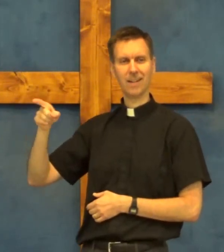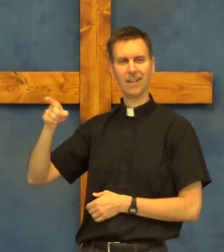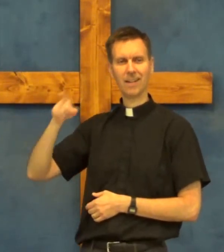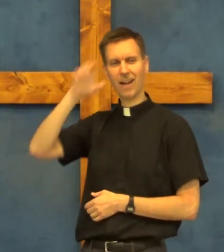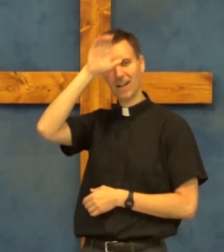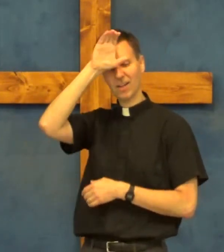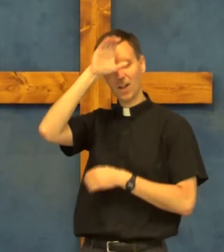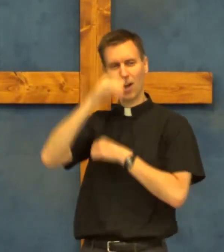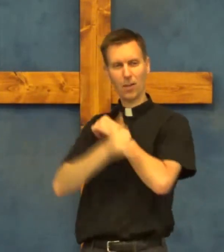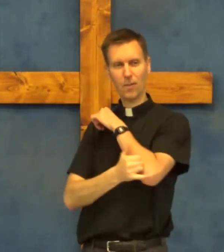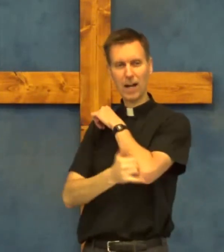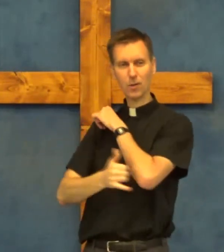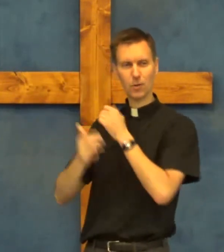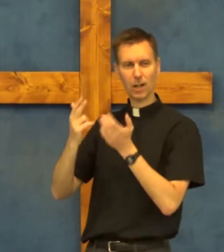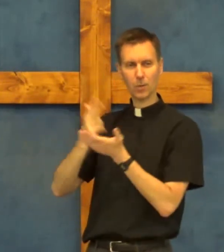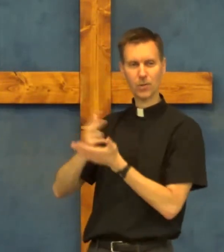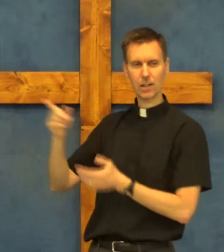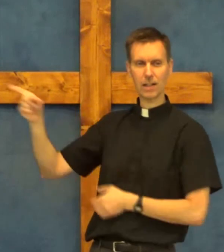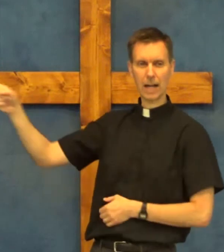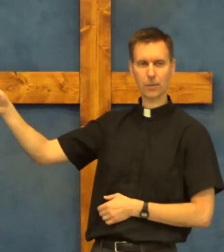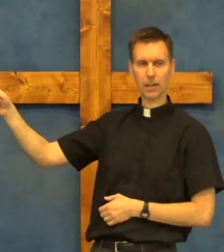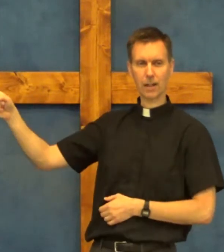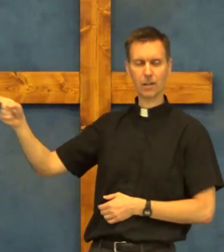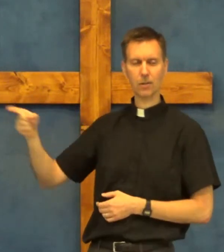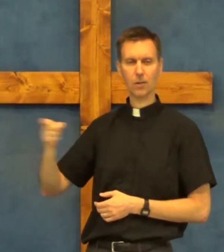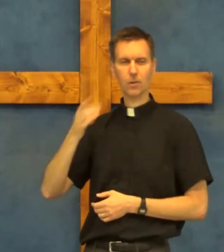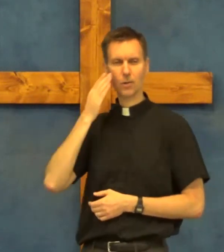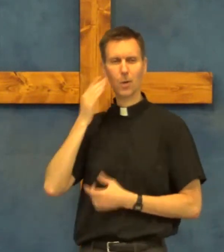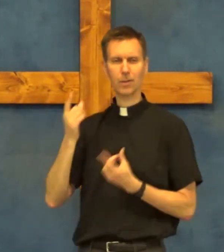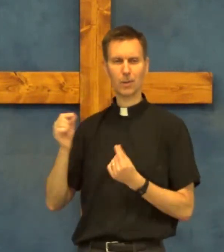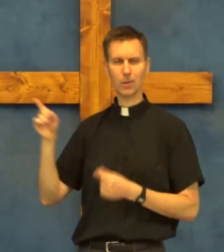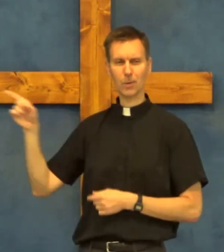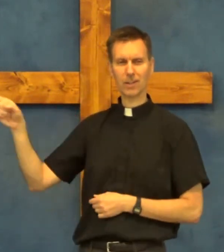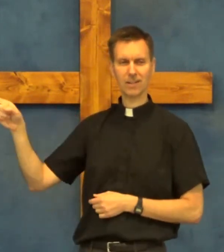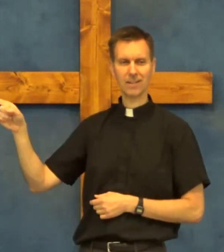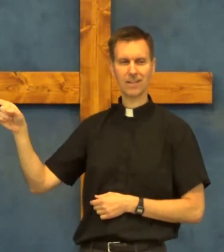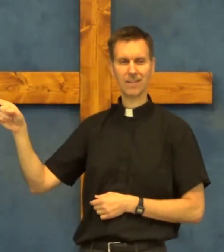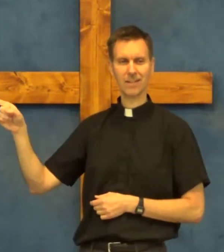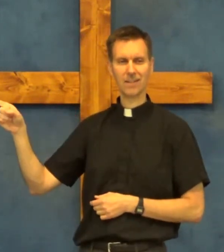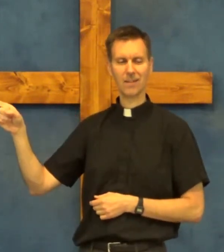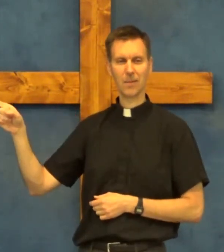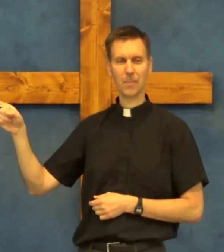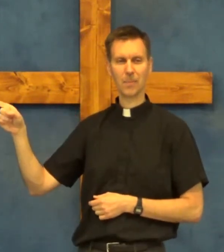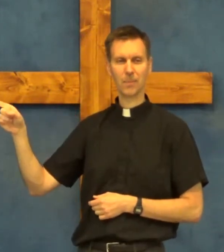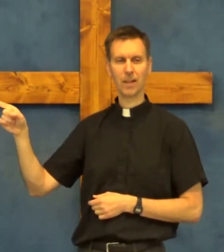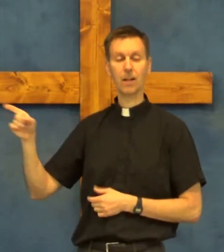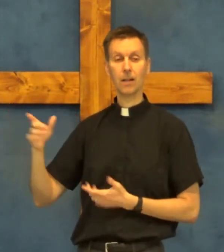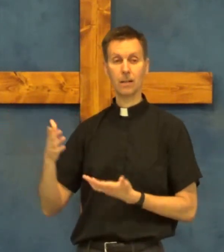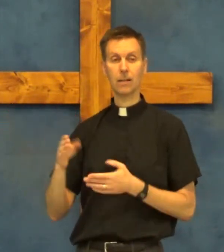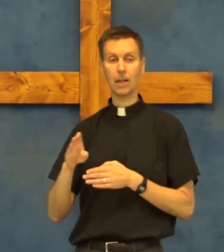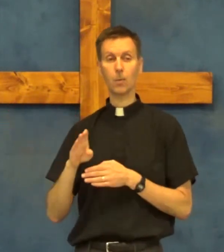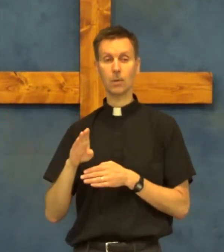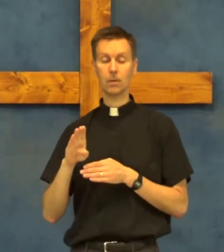yeah fire truck was sitting out there do you know what they were doing they were